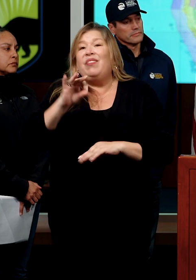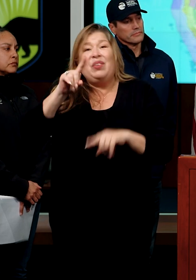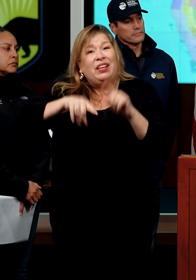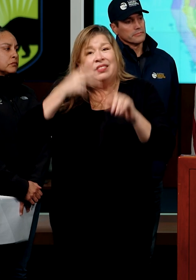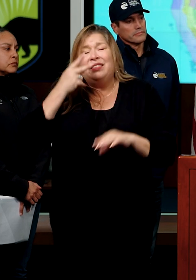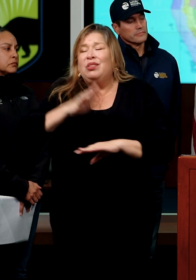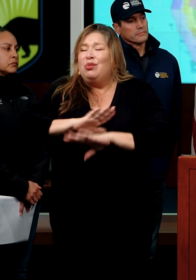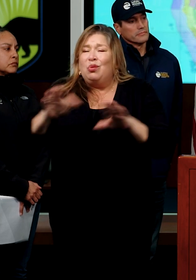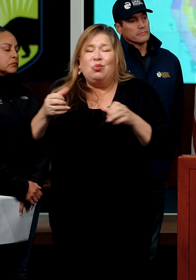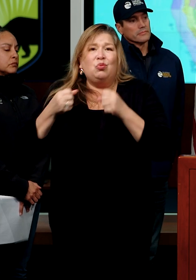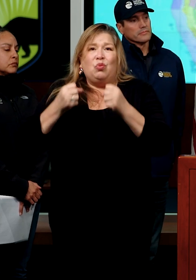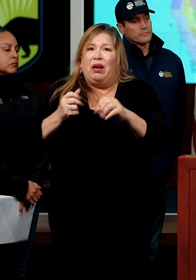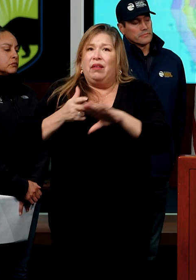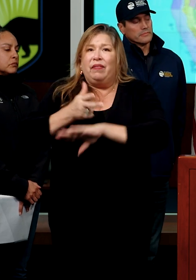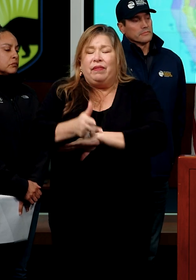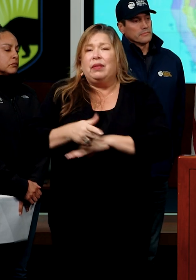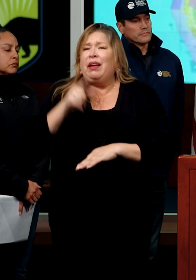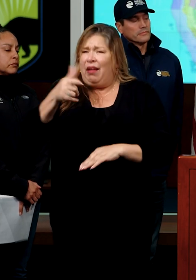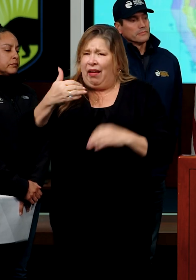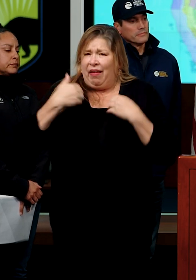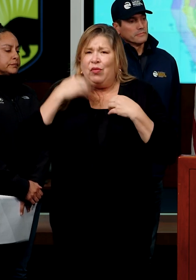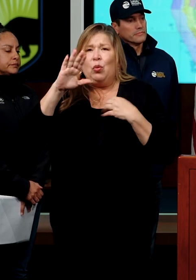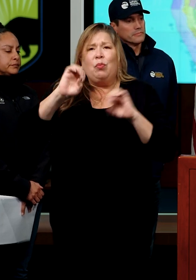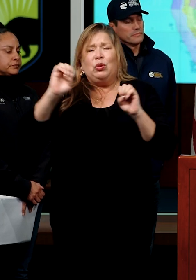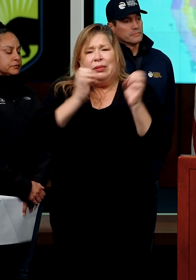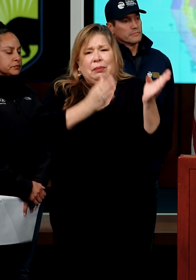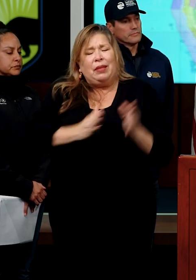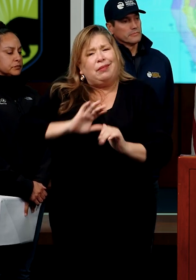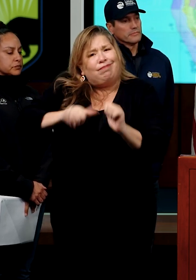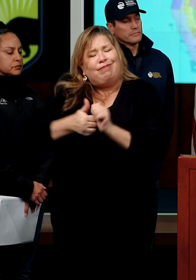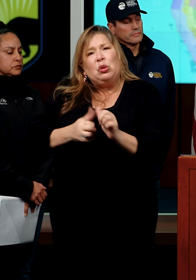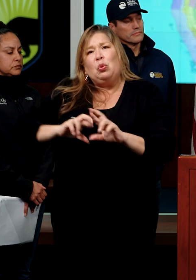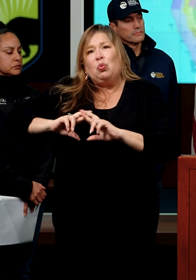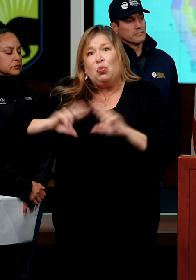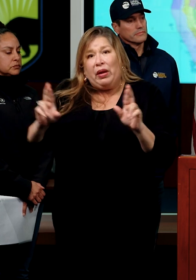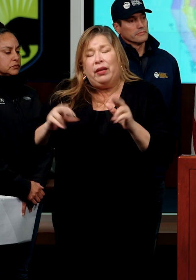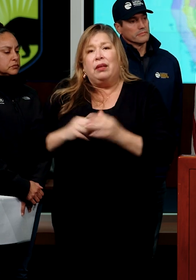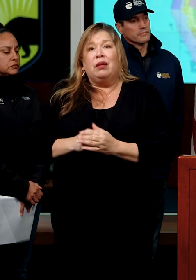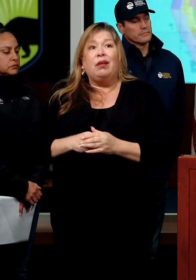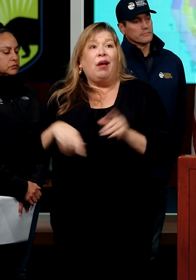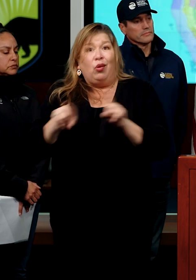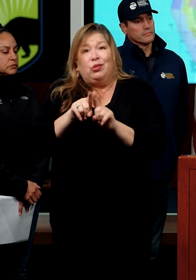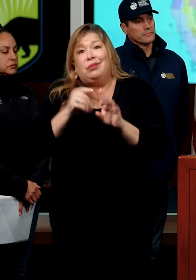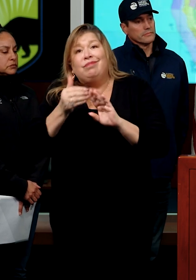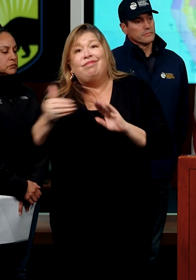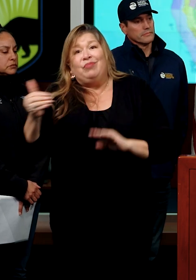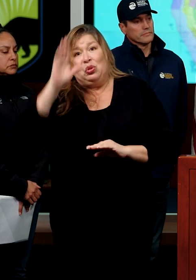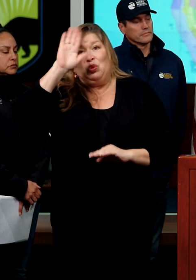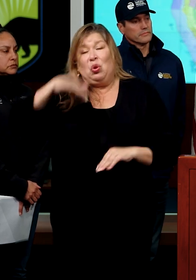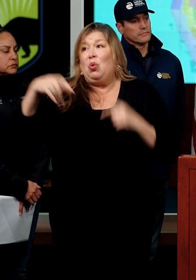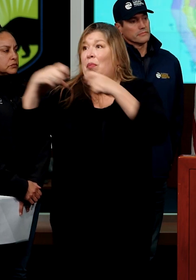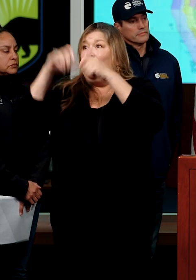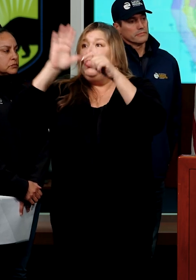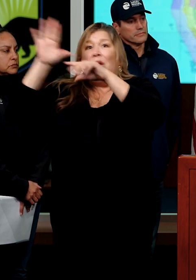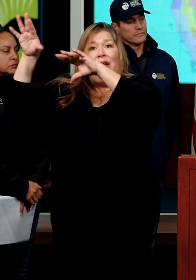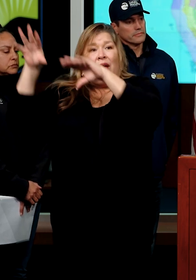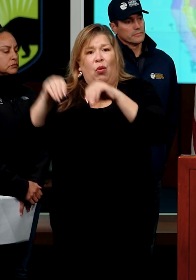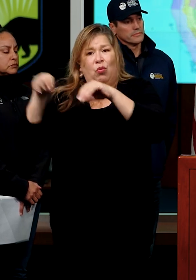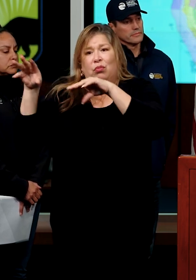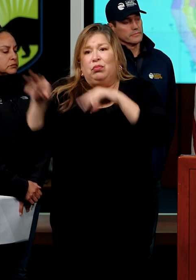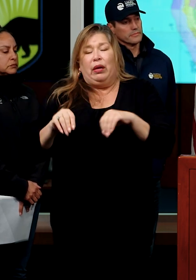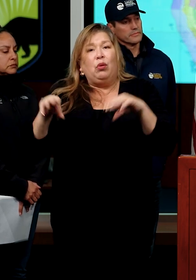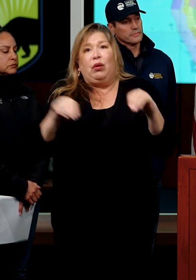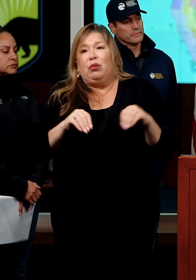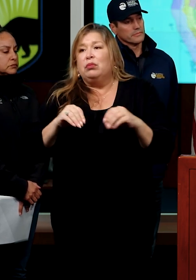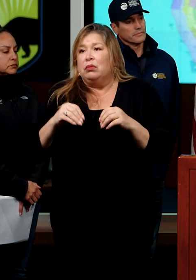with an emergency plan. Be ready should power outages, which we know will happen in a significant way over